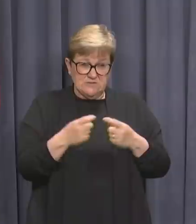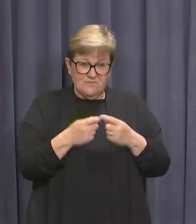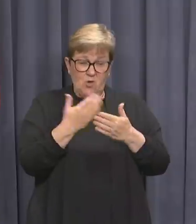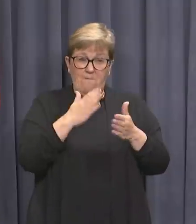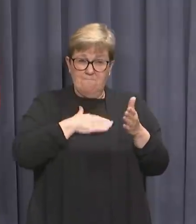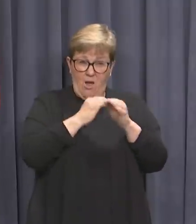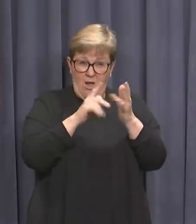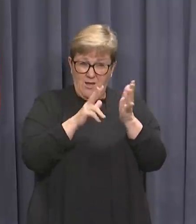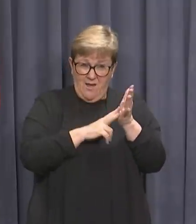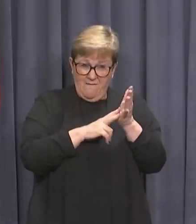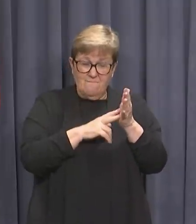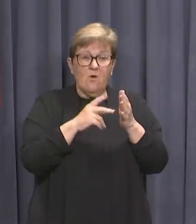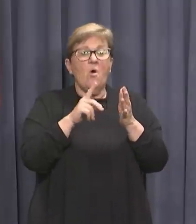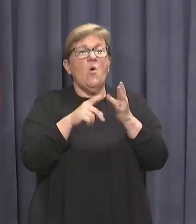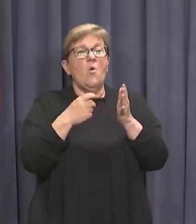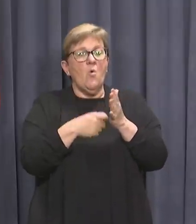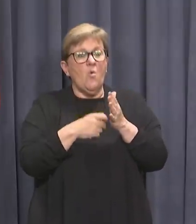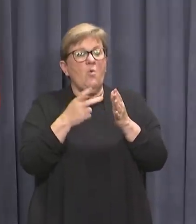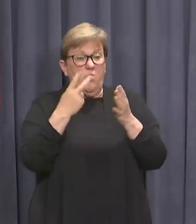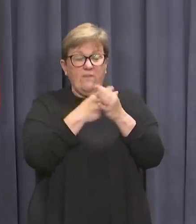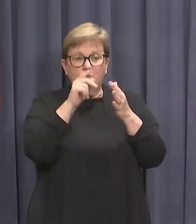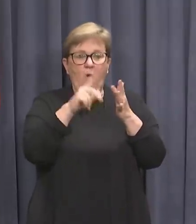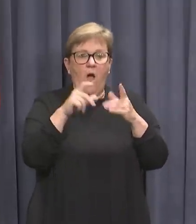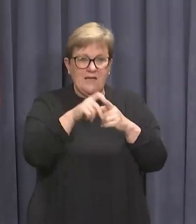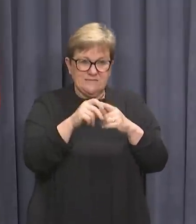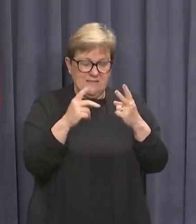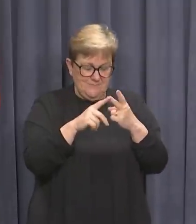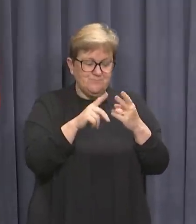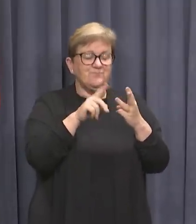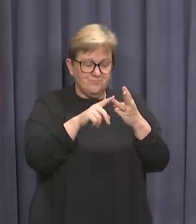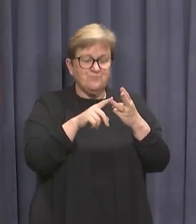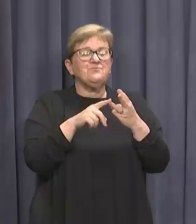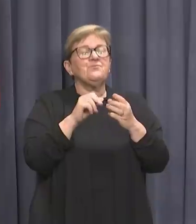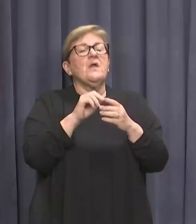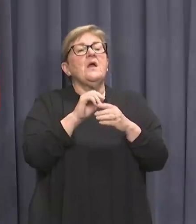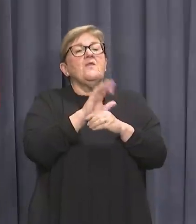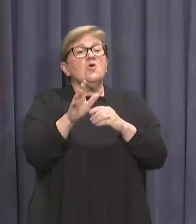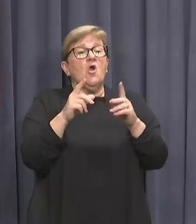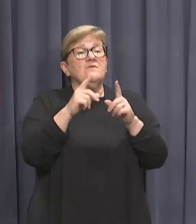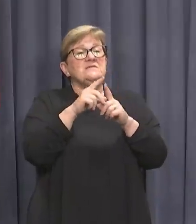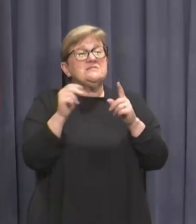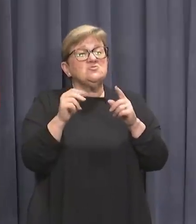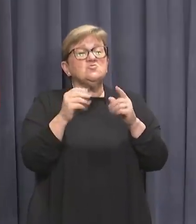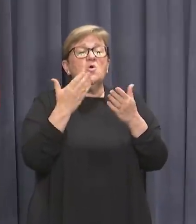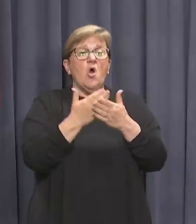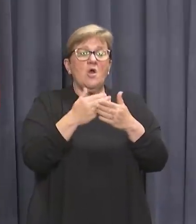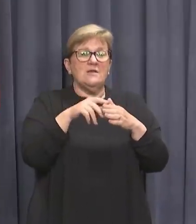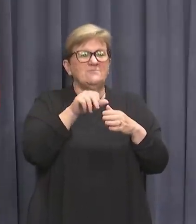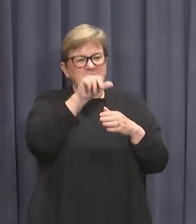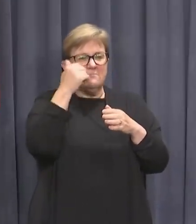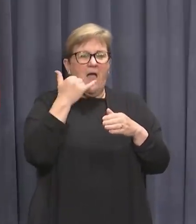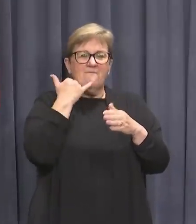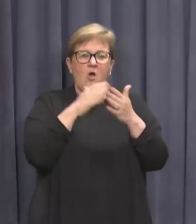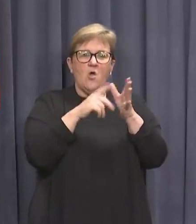myGov along with an acceptable form of ID, your COVID-19 digital certificate from myGov stored in a smartphone